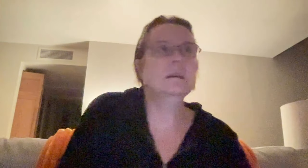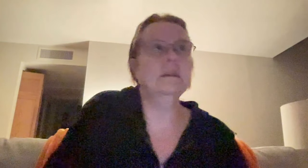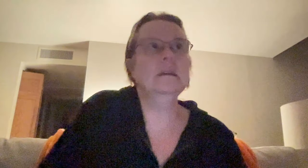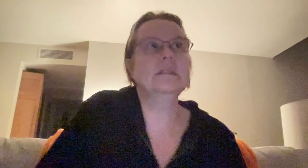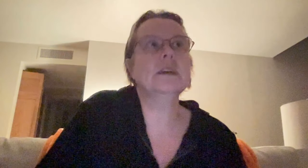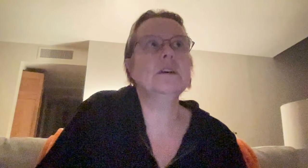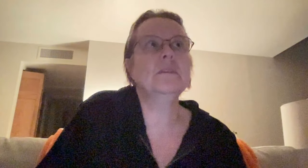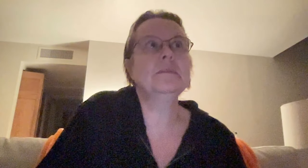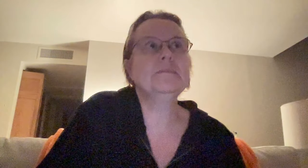So,